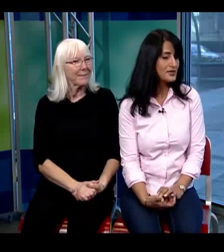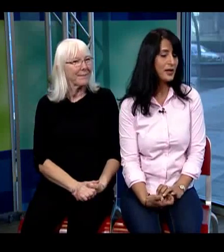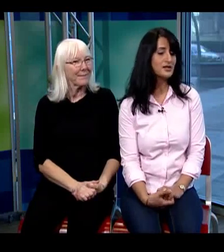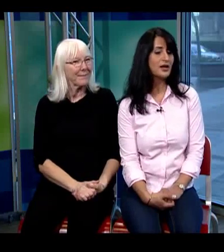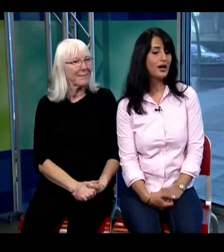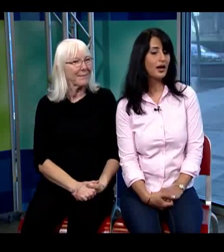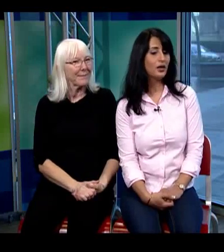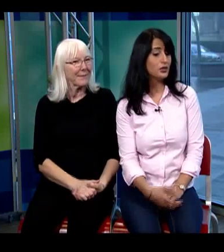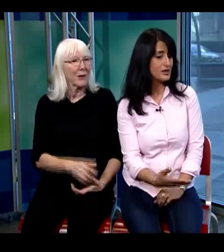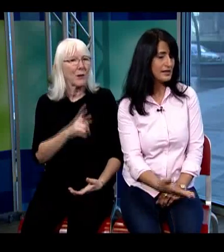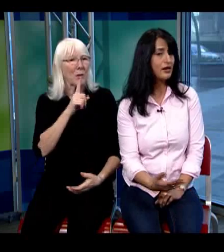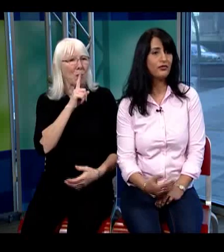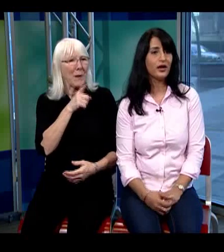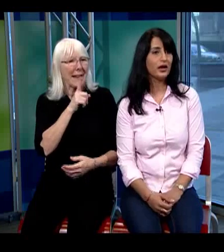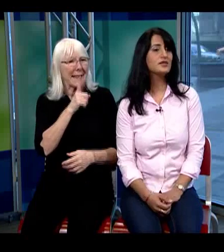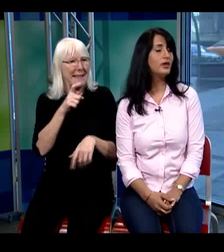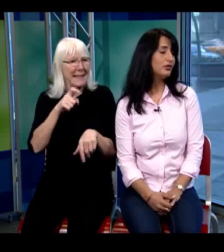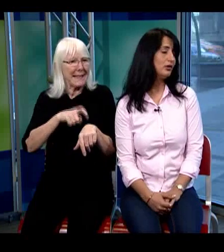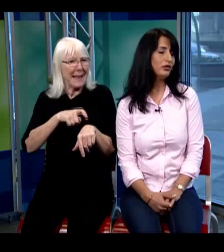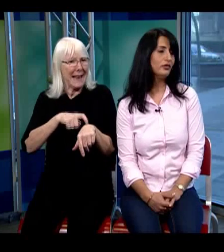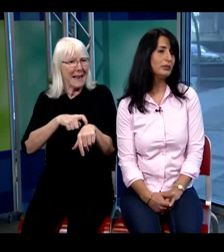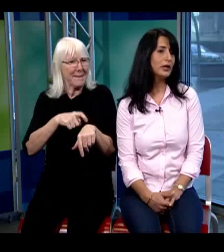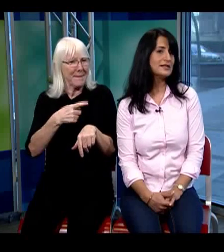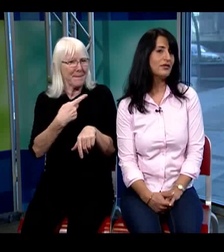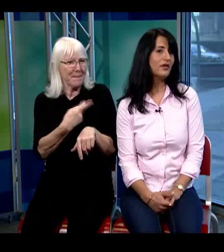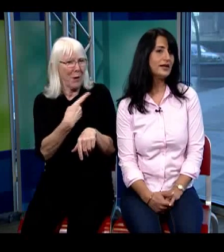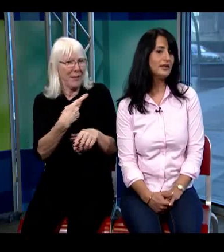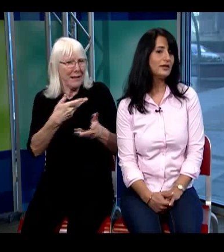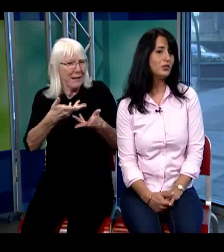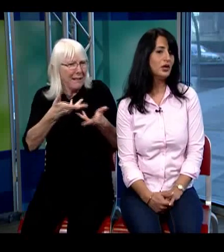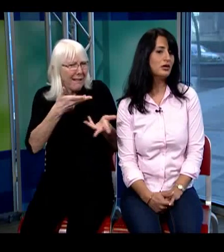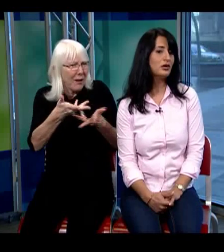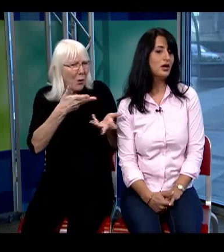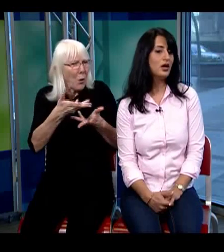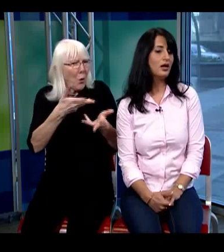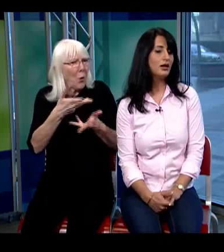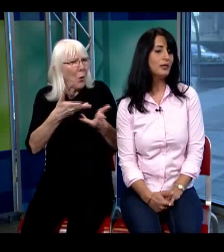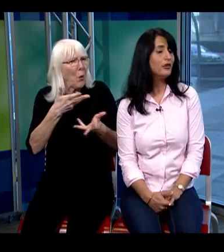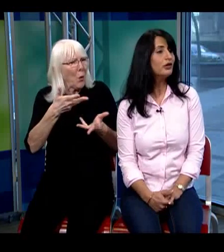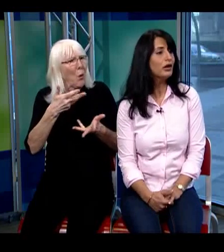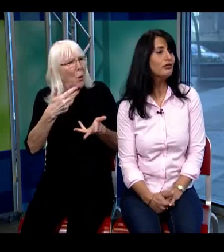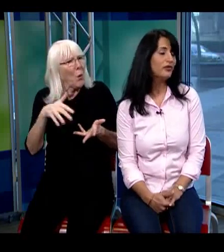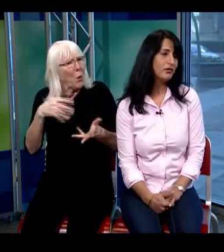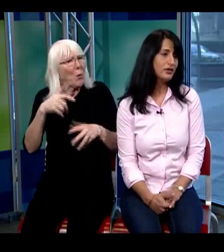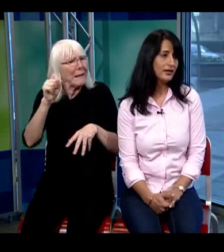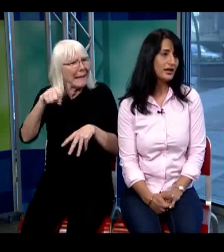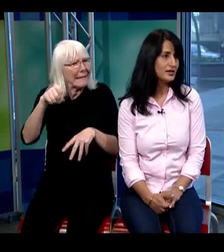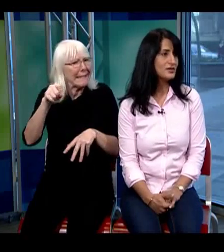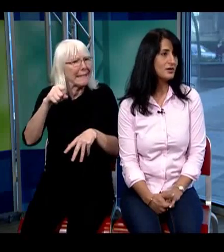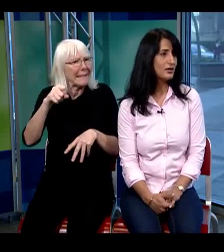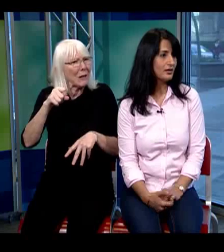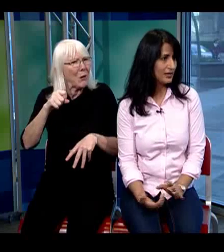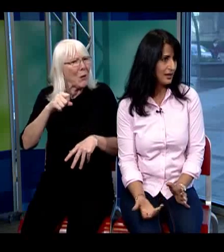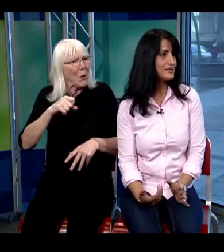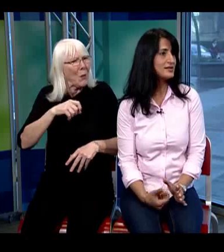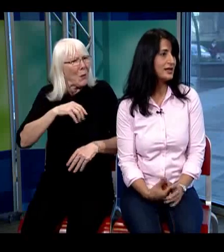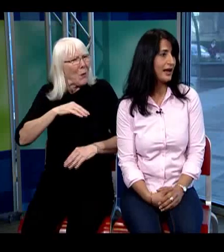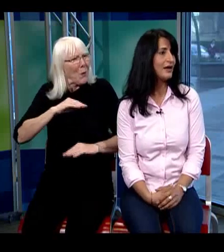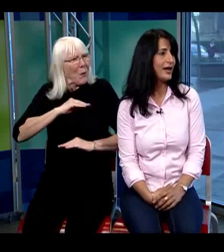spent uh with yourself is very very fulfilling because i find that we are i'm very grateful for everything that is that is that i have